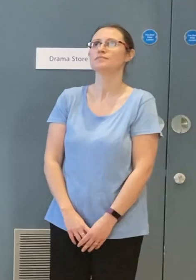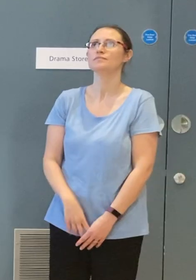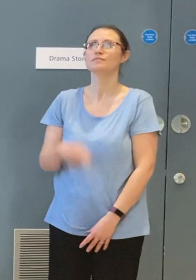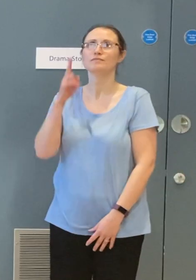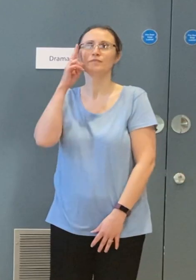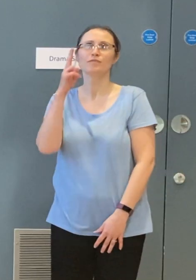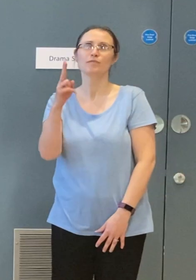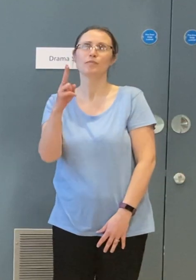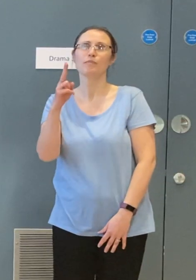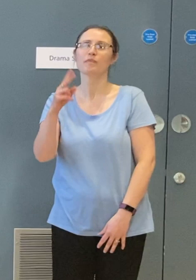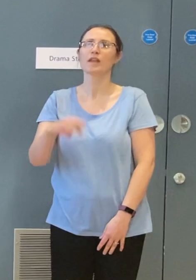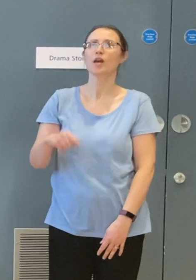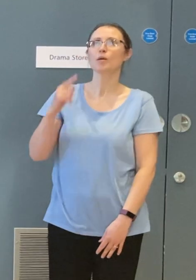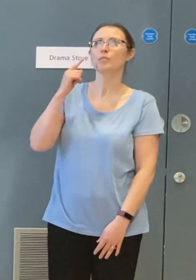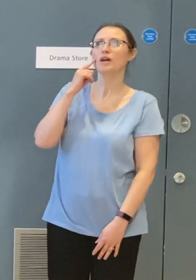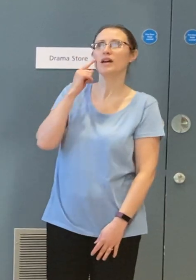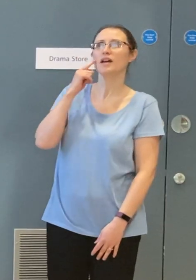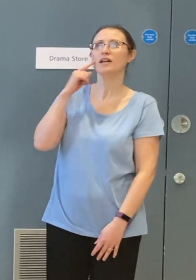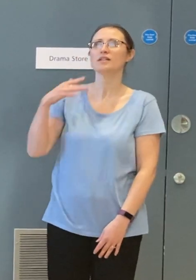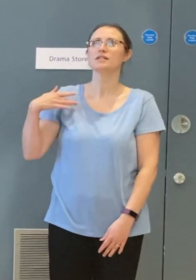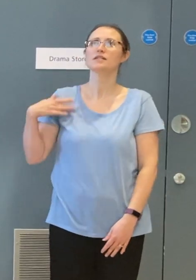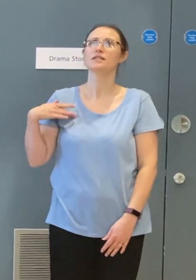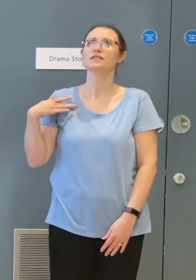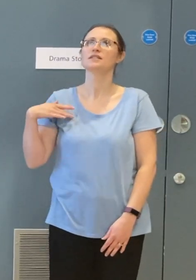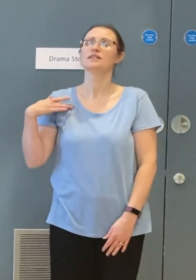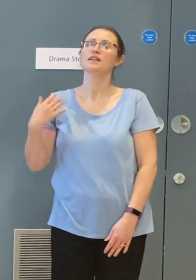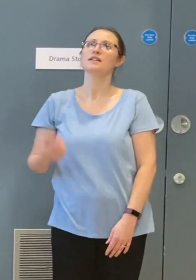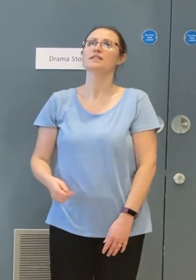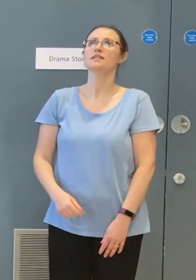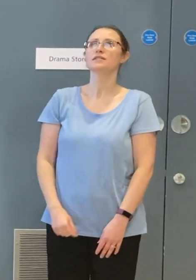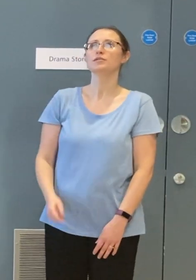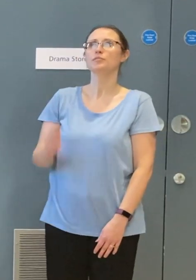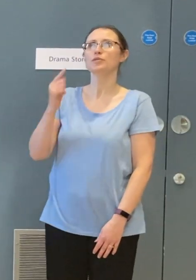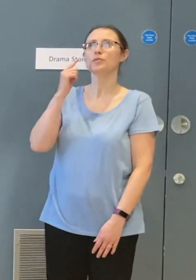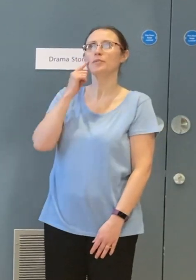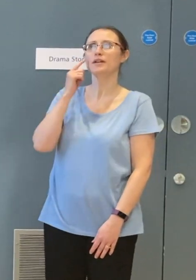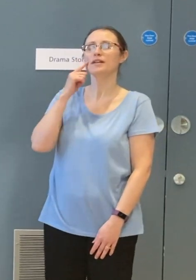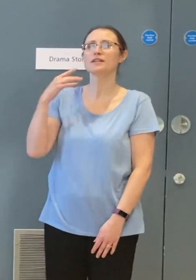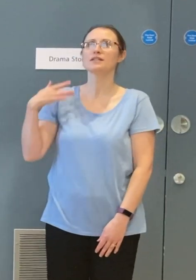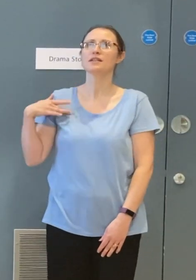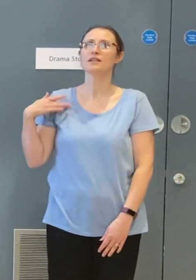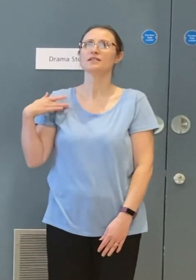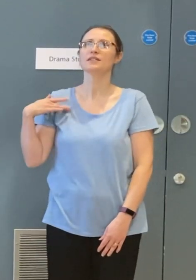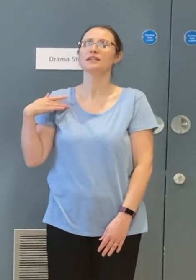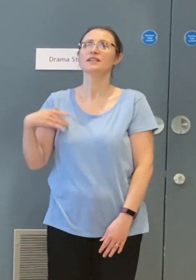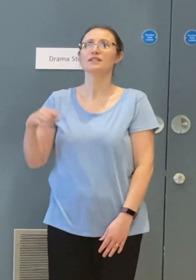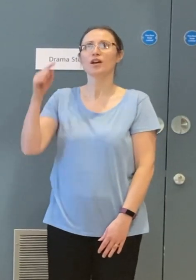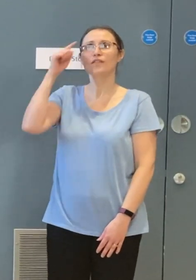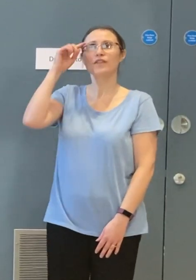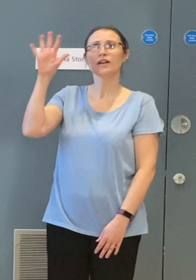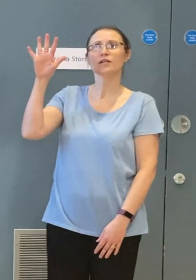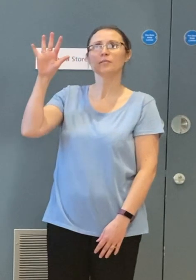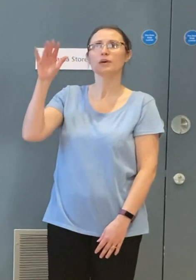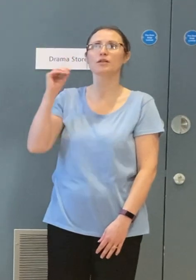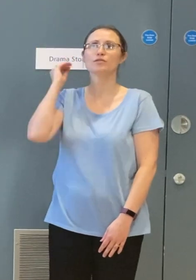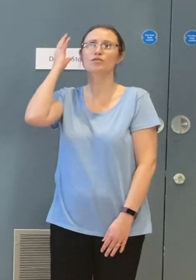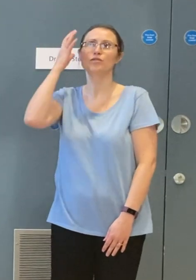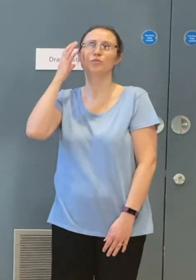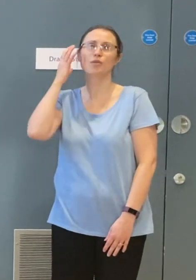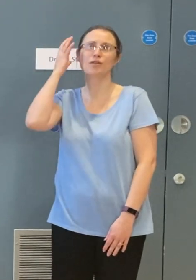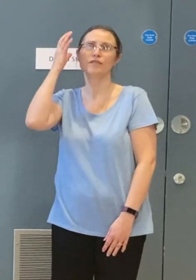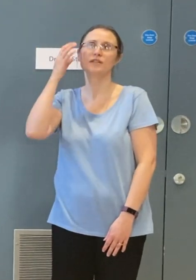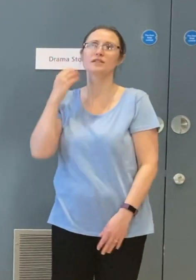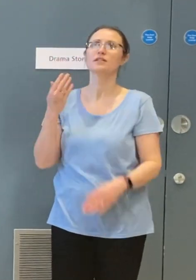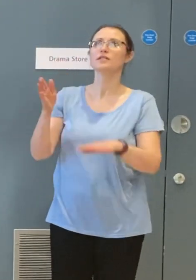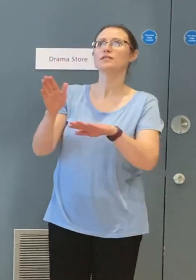I've looking for the bare necessities, the simple bare necessities, to care about